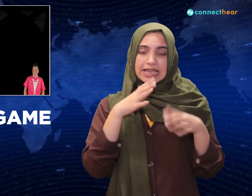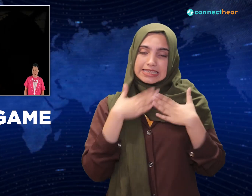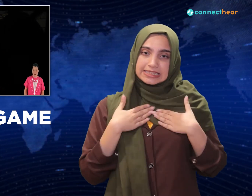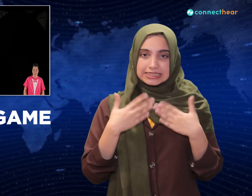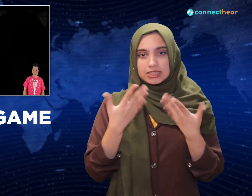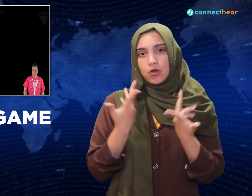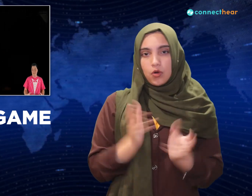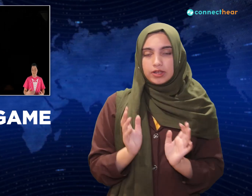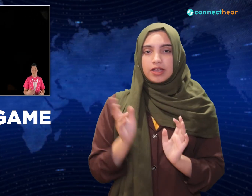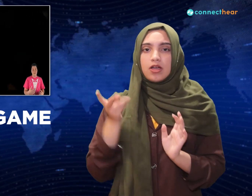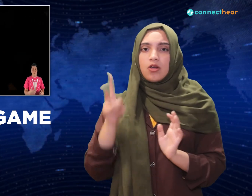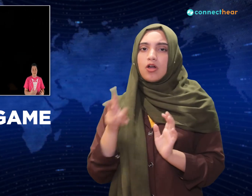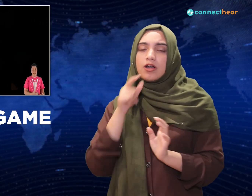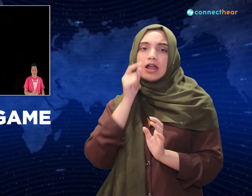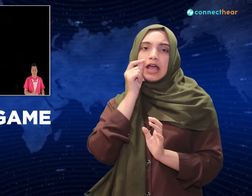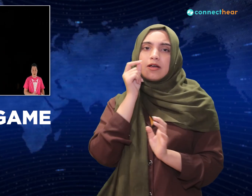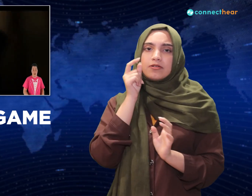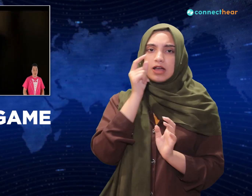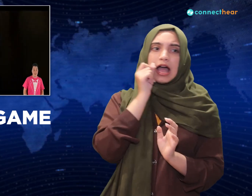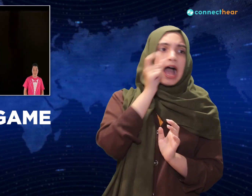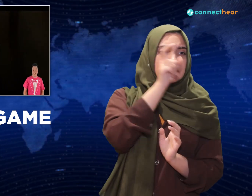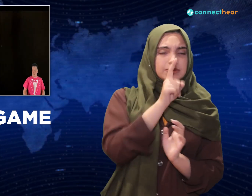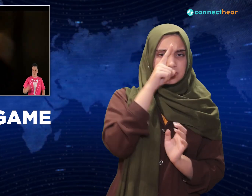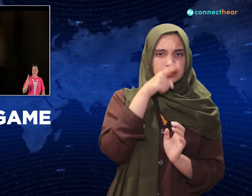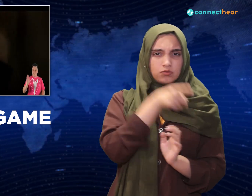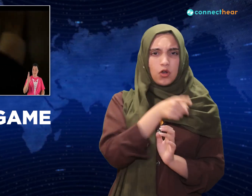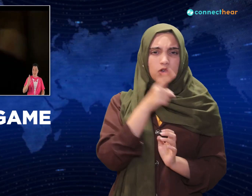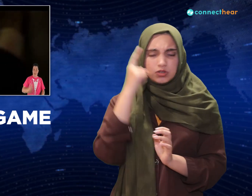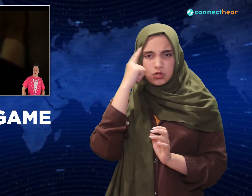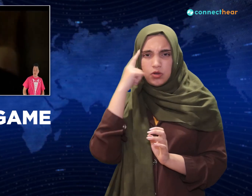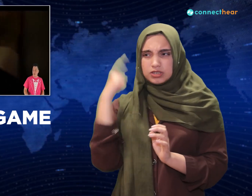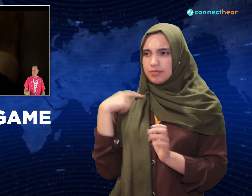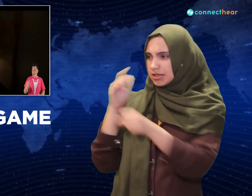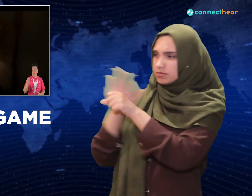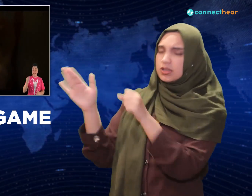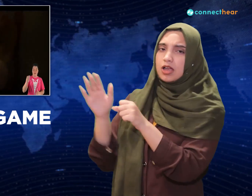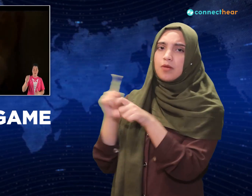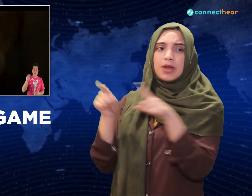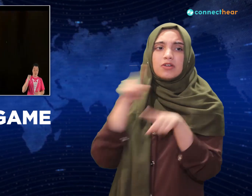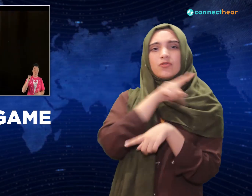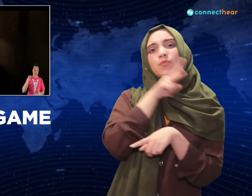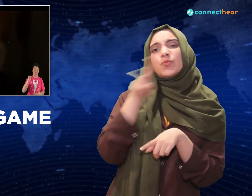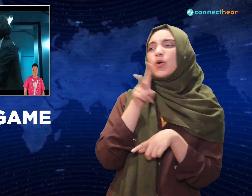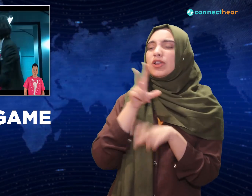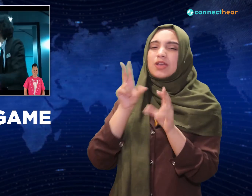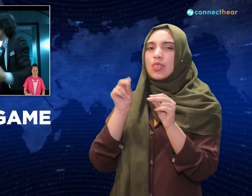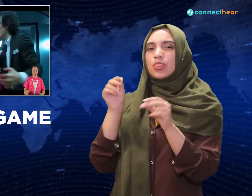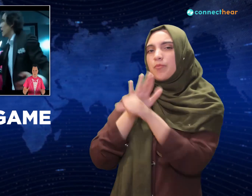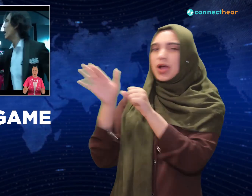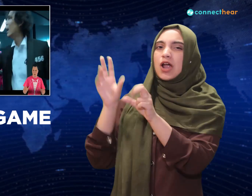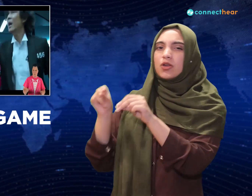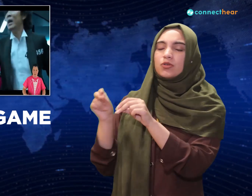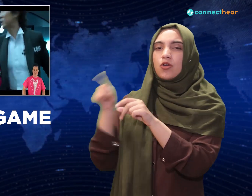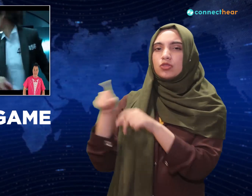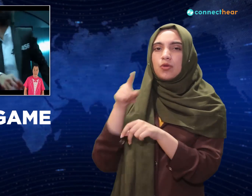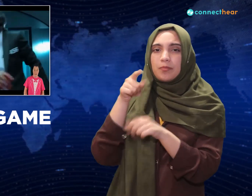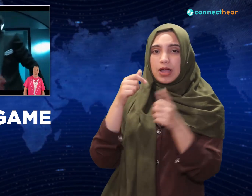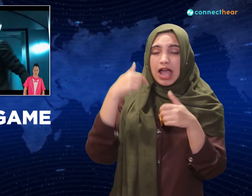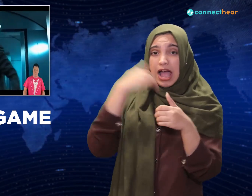out. Yeah, she's losing a lot of blood. And Gyeon goes like, hey, we need a bandaid over here. But they don't bring a bandaid, they